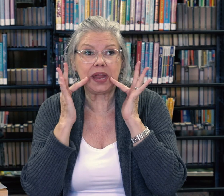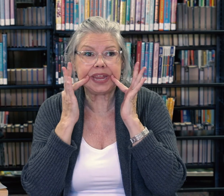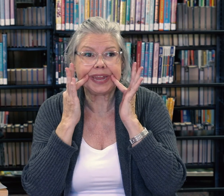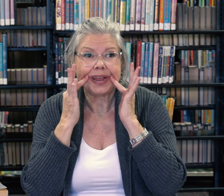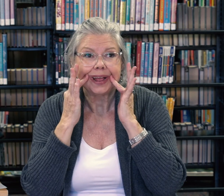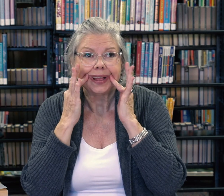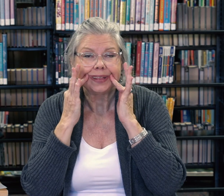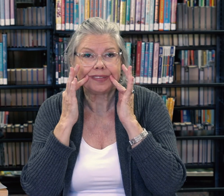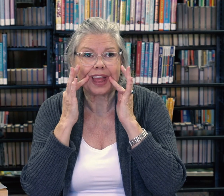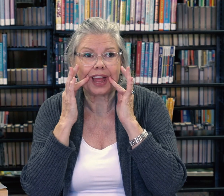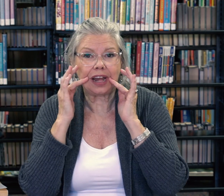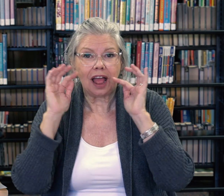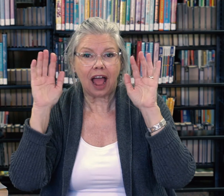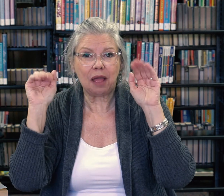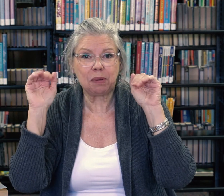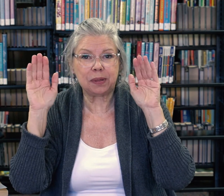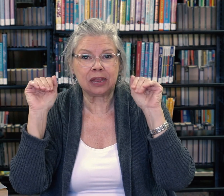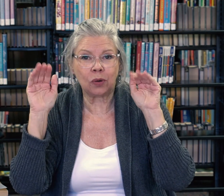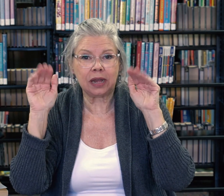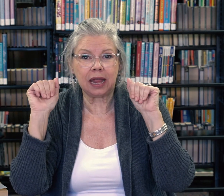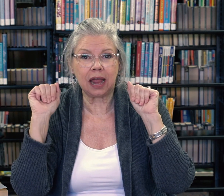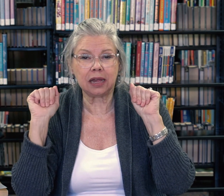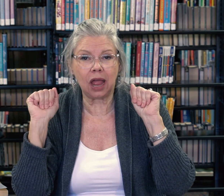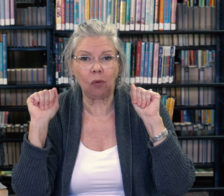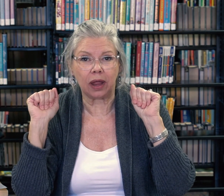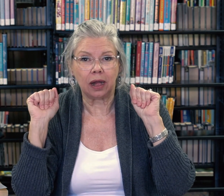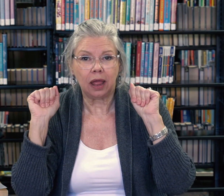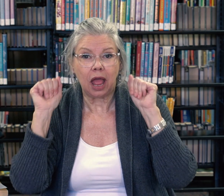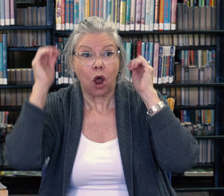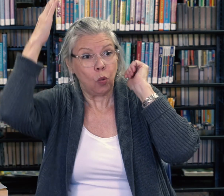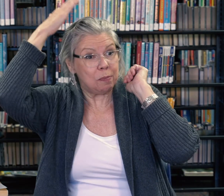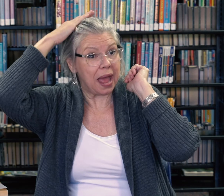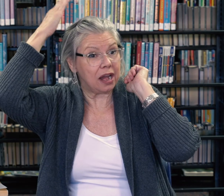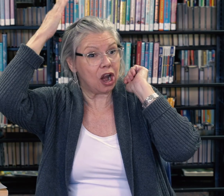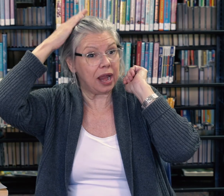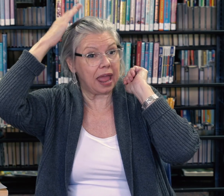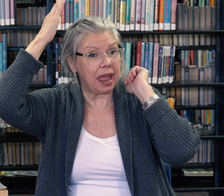we said i'm a penguin and i know it we patted our head